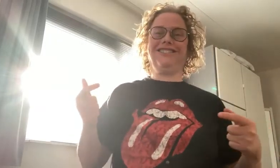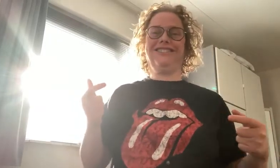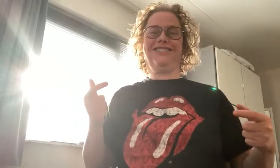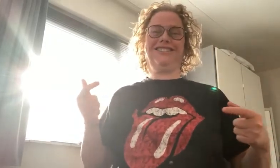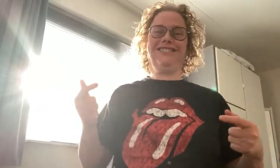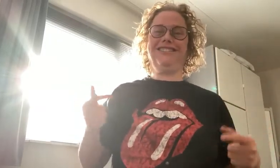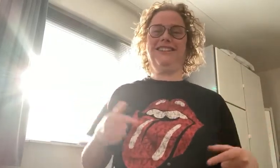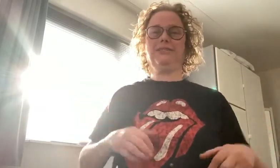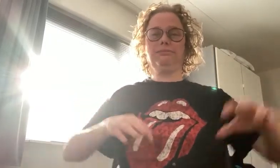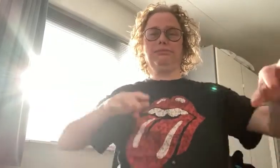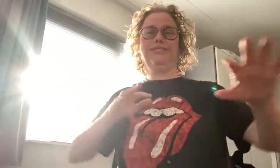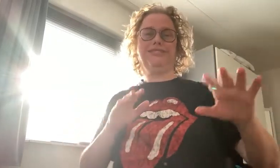Oh,